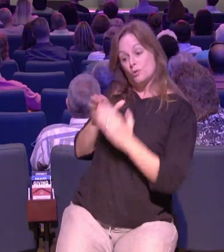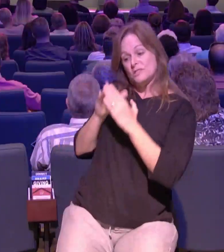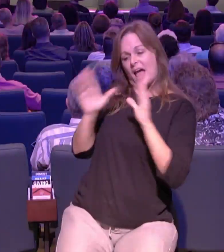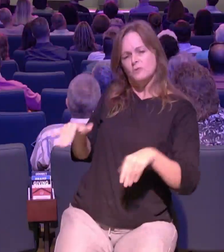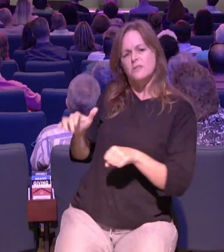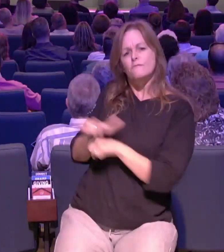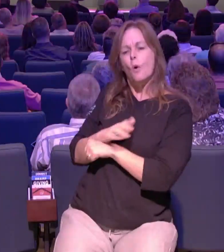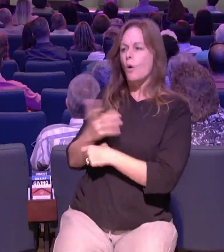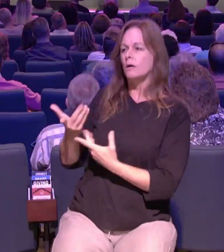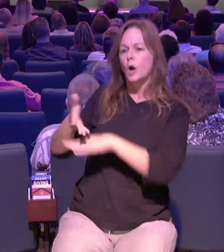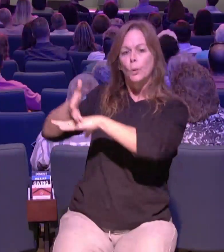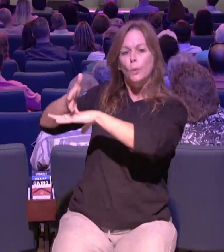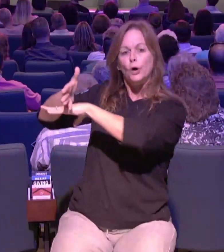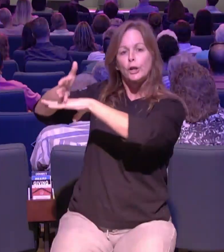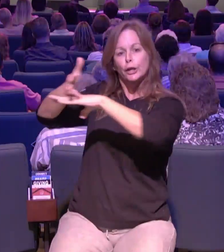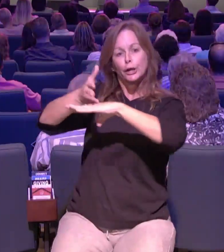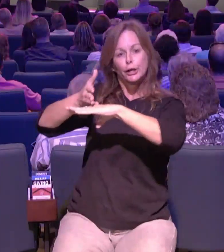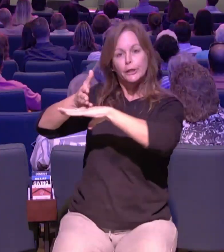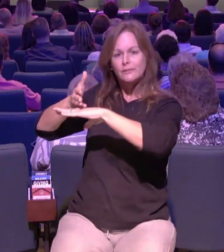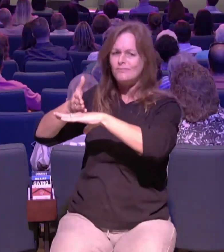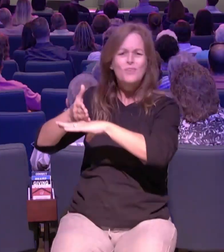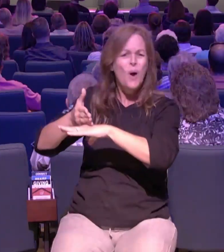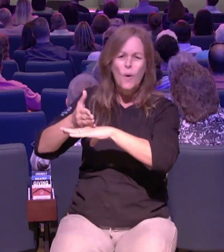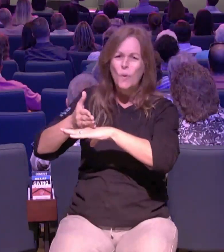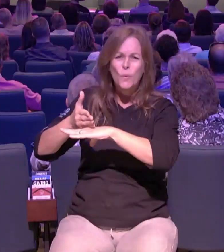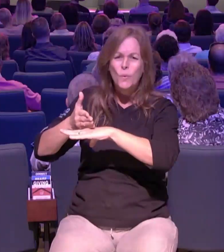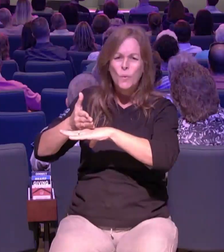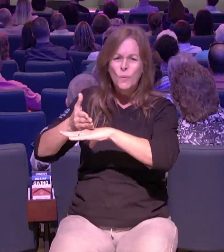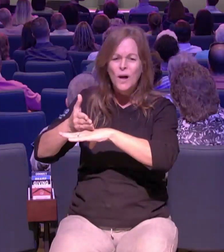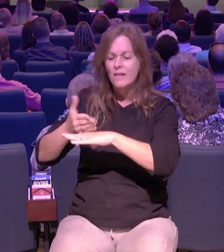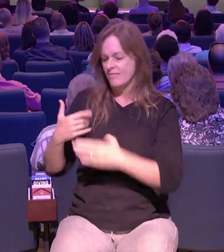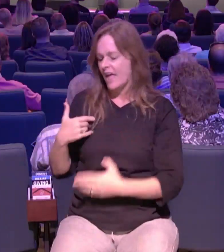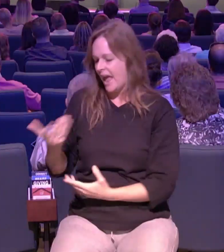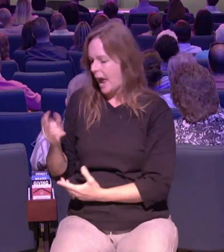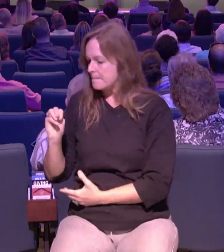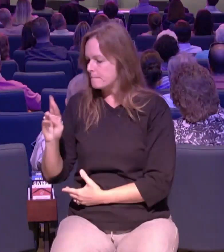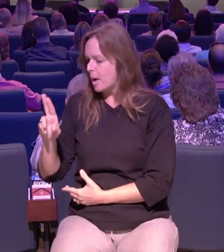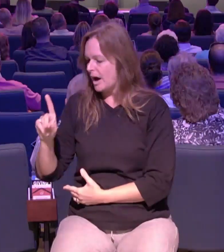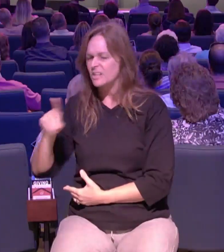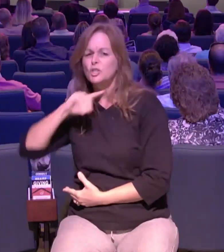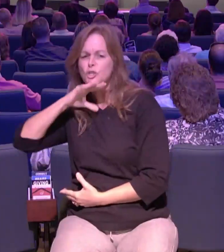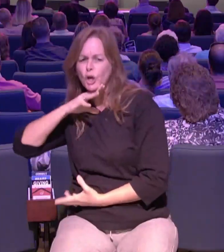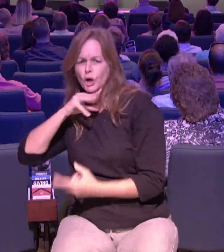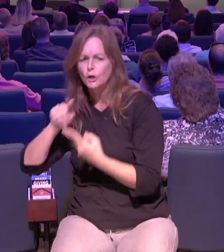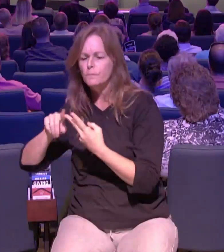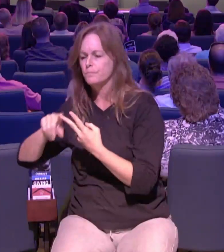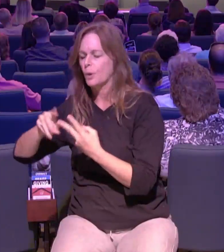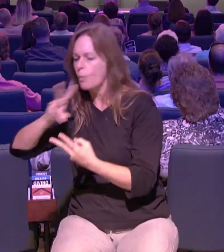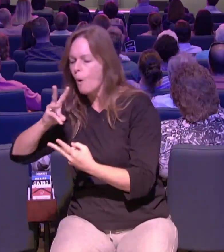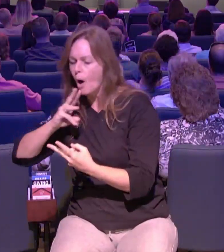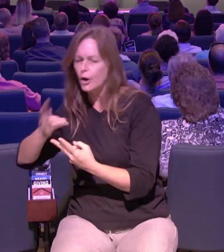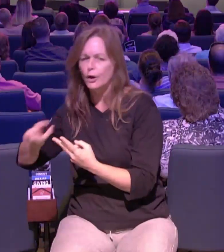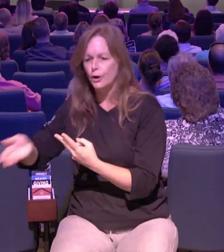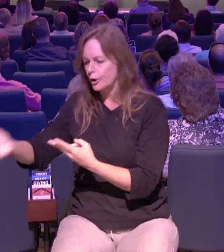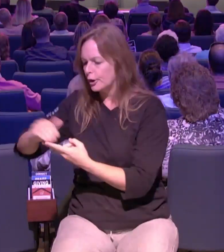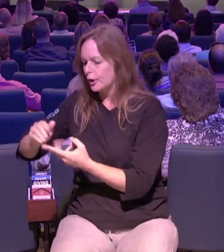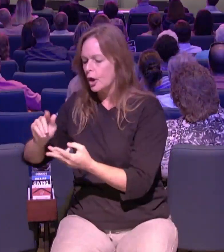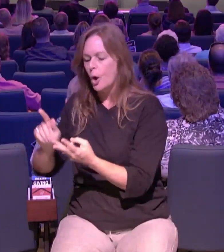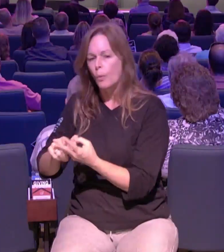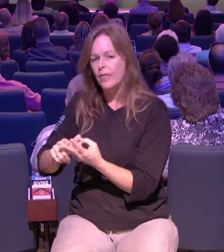digging through the manure and i started to think about sometimes you're going to have to dig through some hmm to get people to